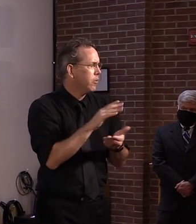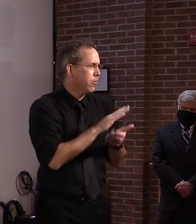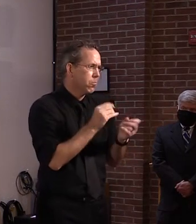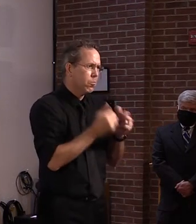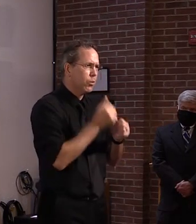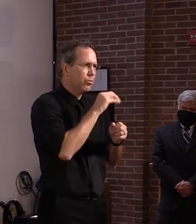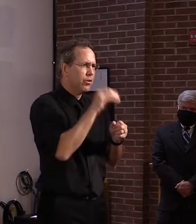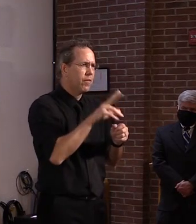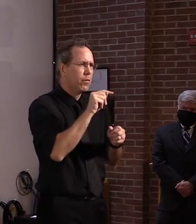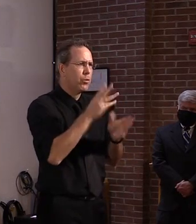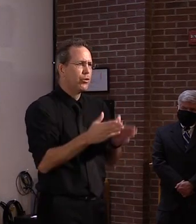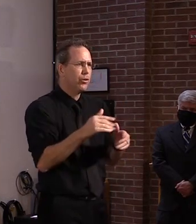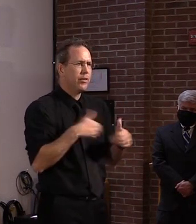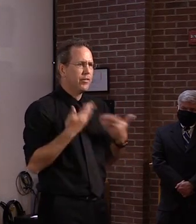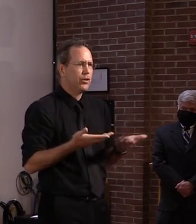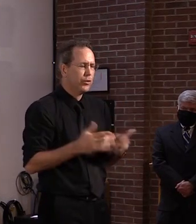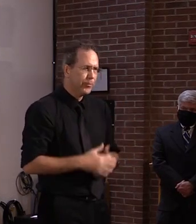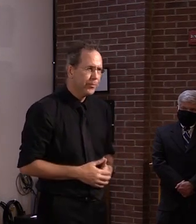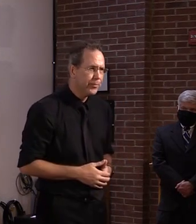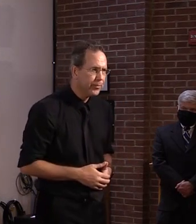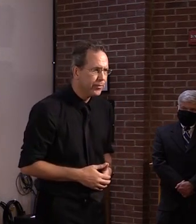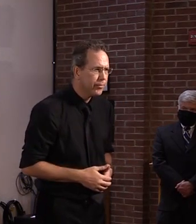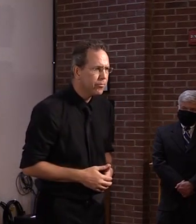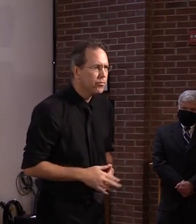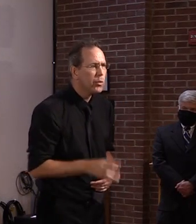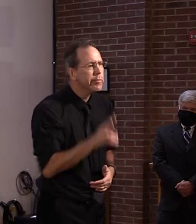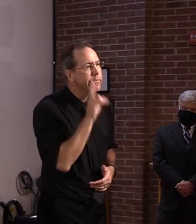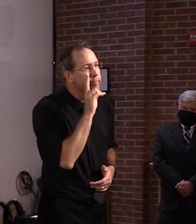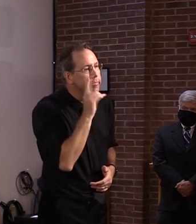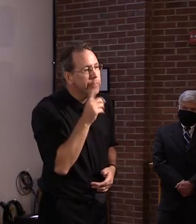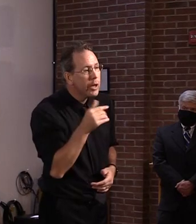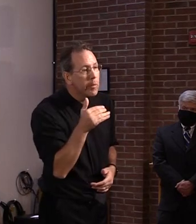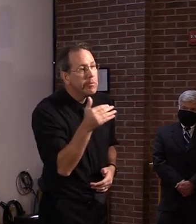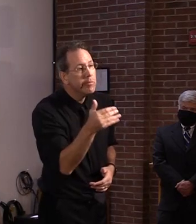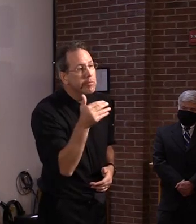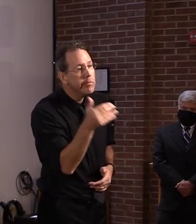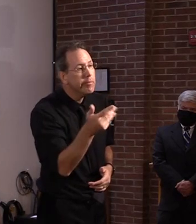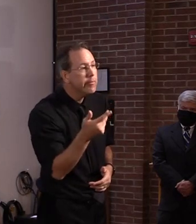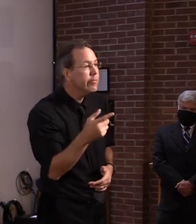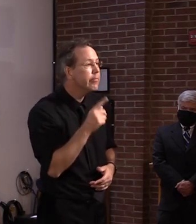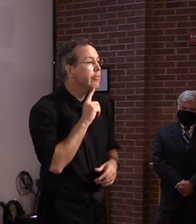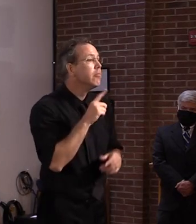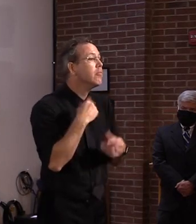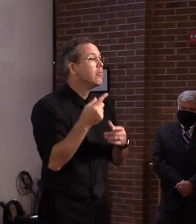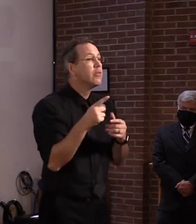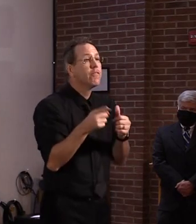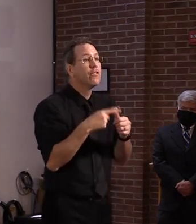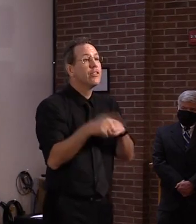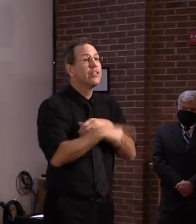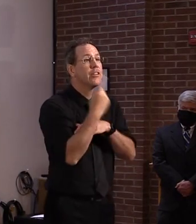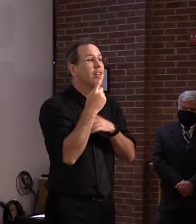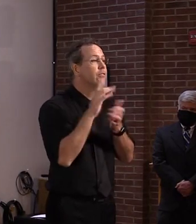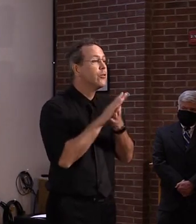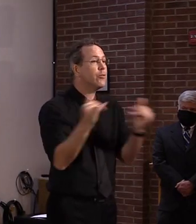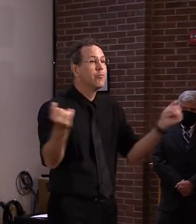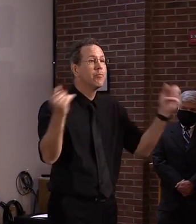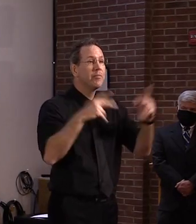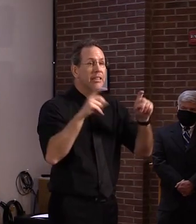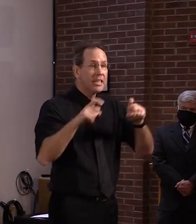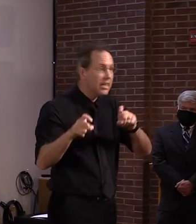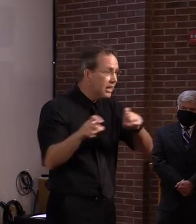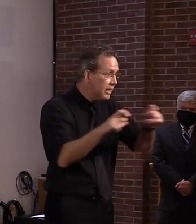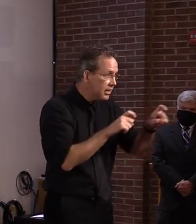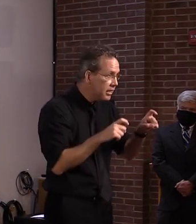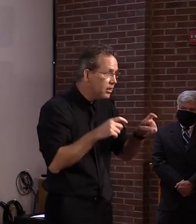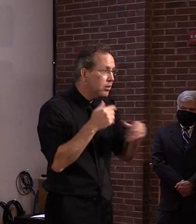see how things play out, because I don't think that initial set of testing is going to give us information that would make us hesitate. It